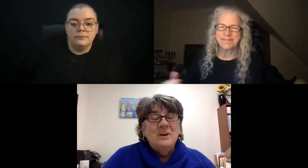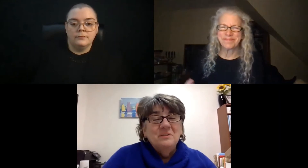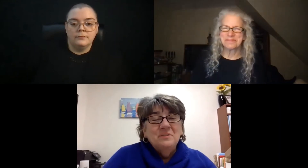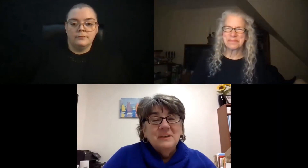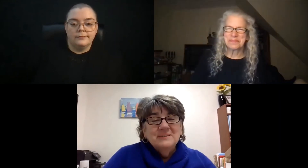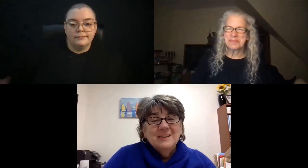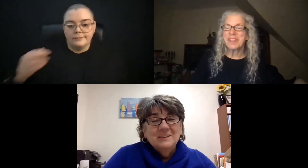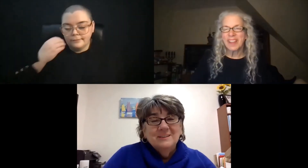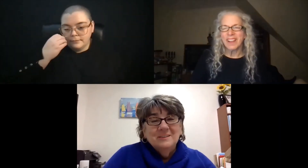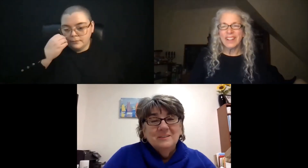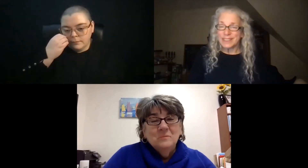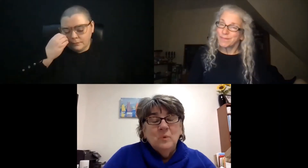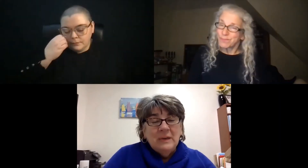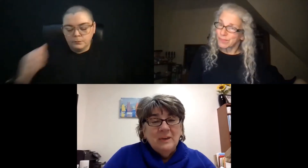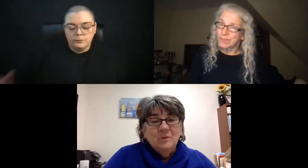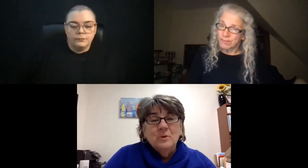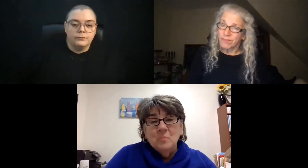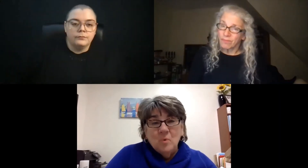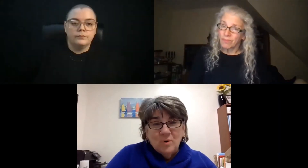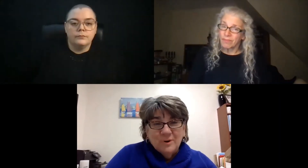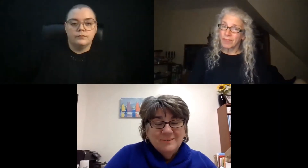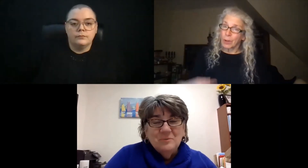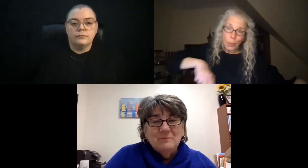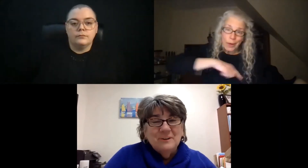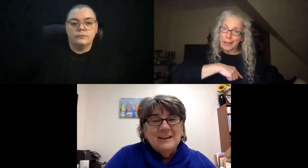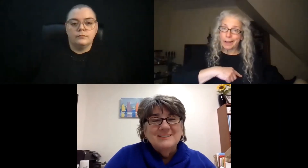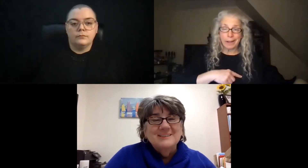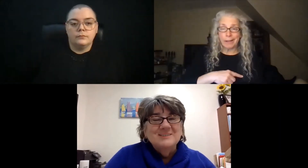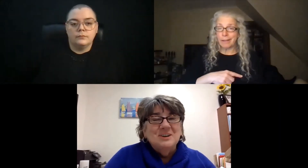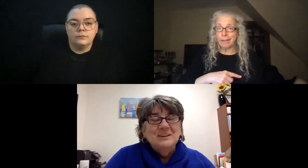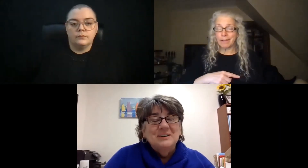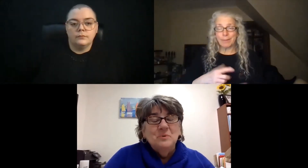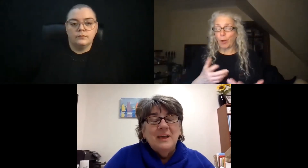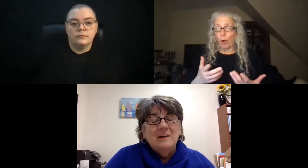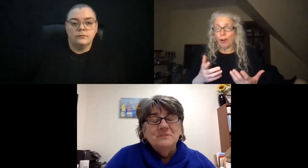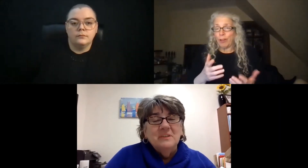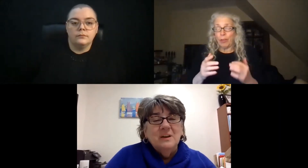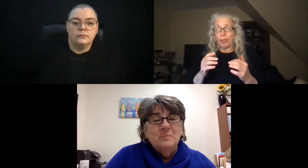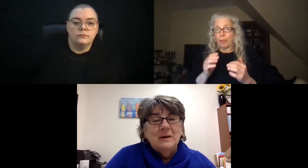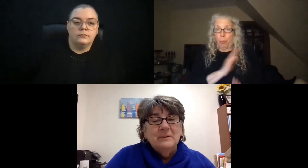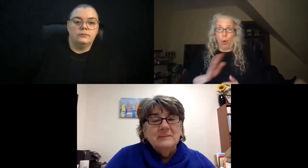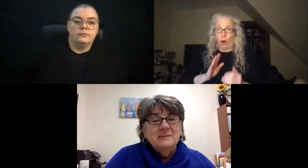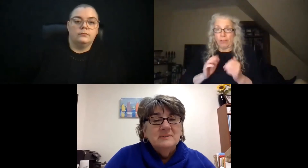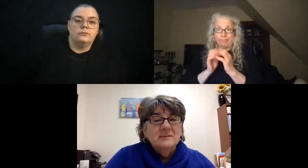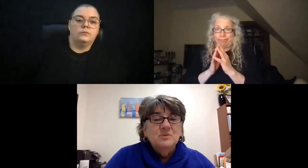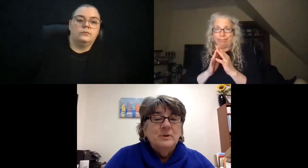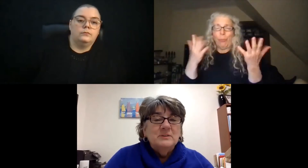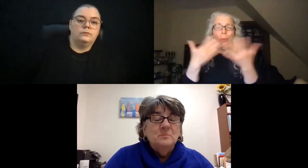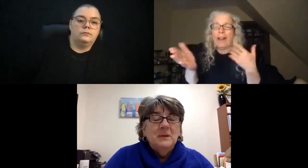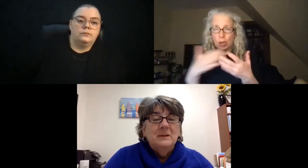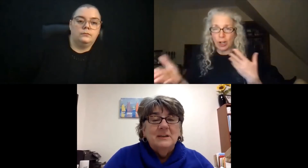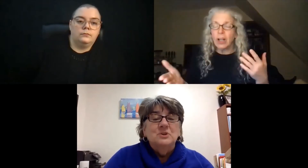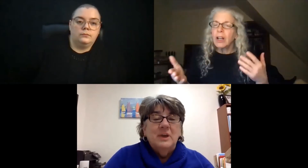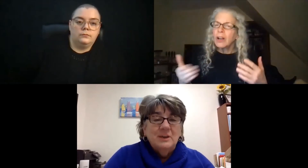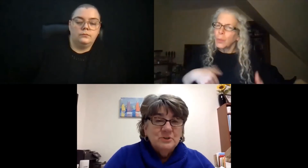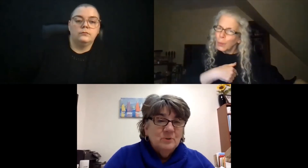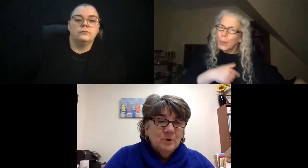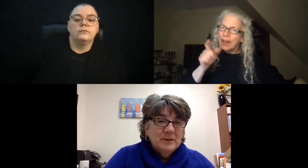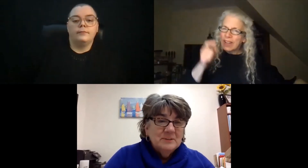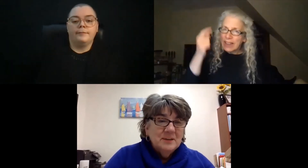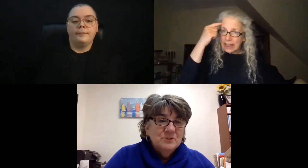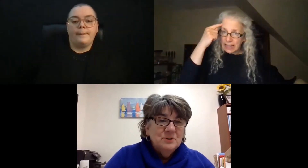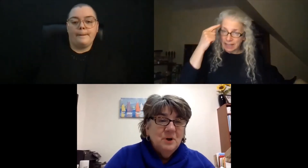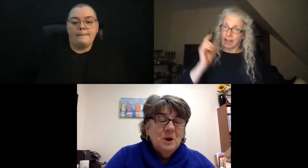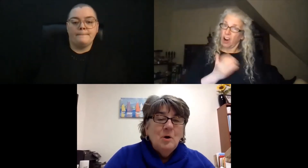One of the things that we or the board, whoever gets this started, would have to think about is, is this going to be an educational